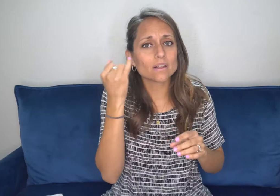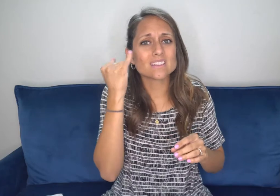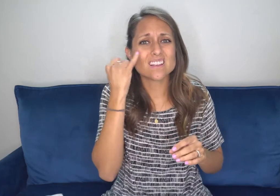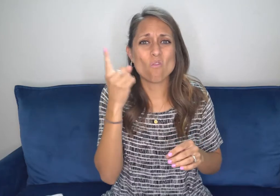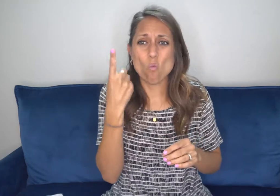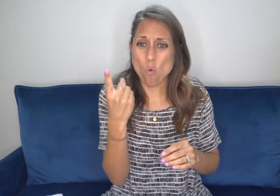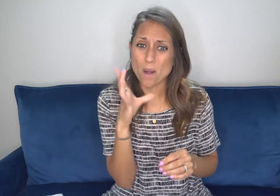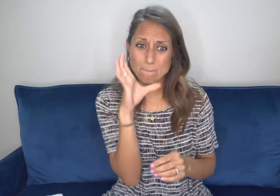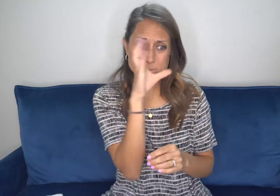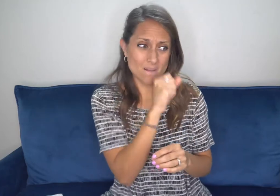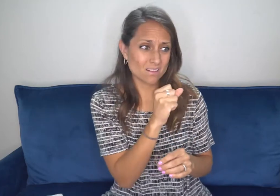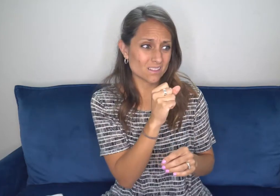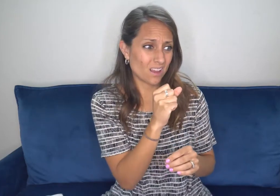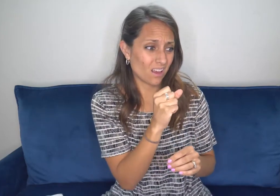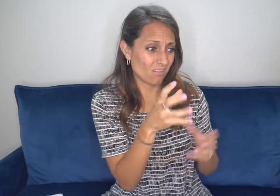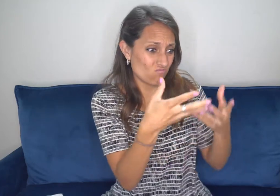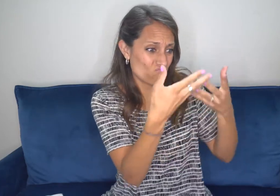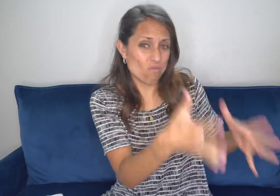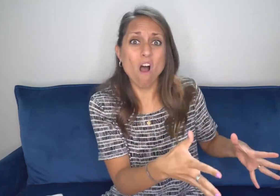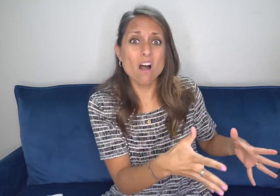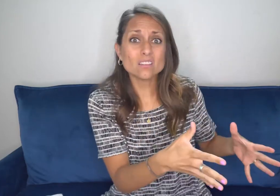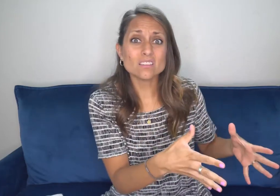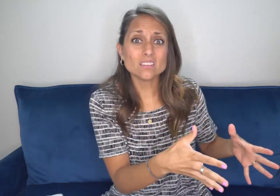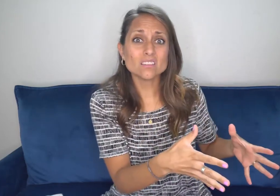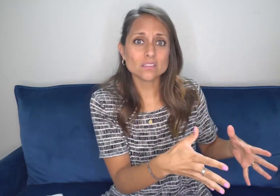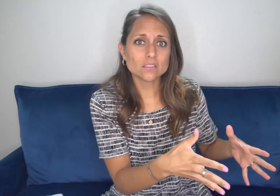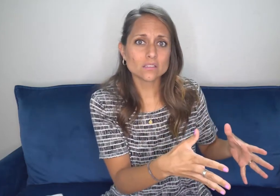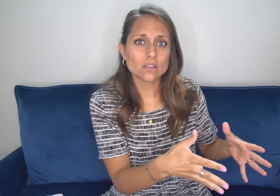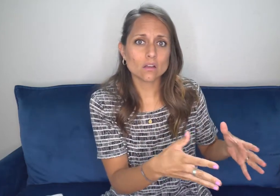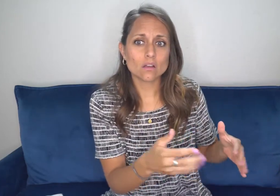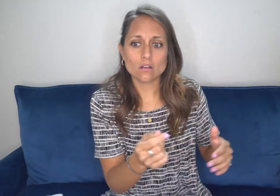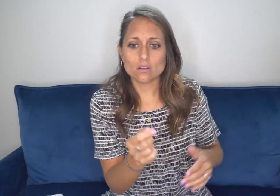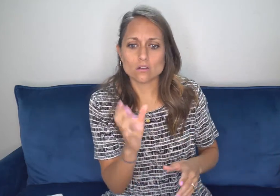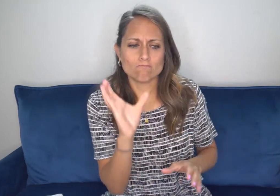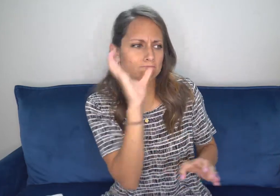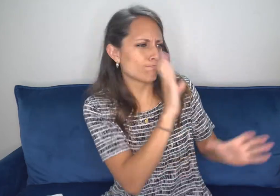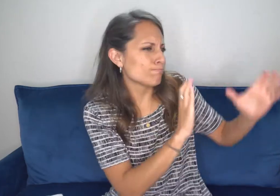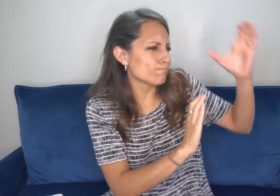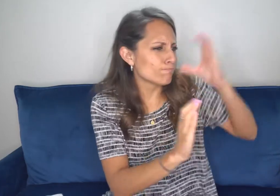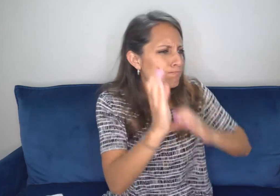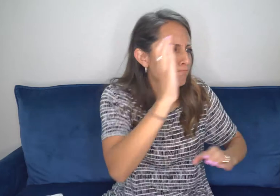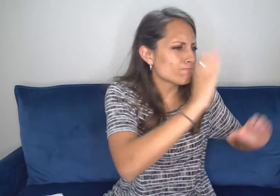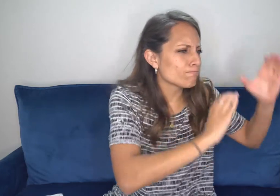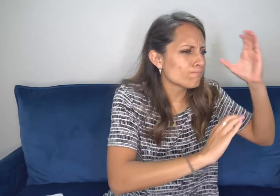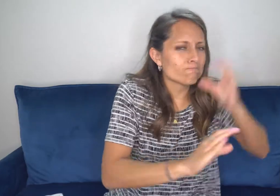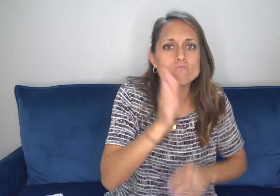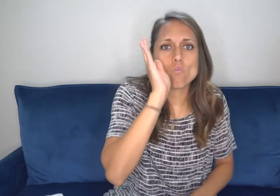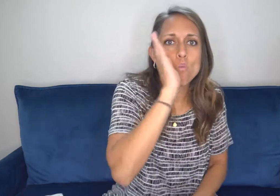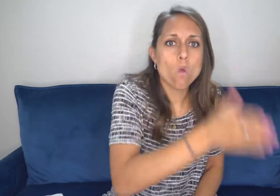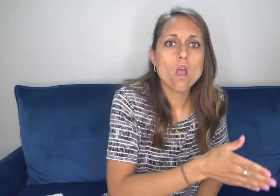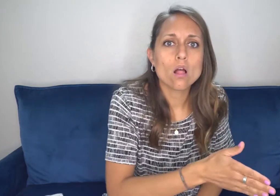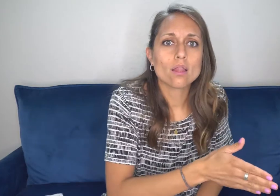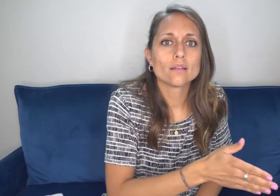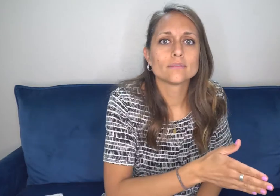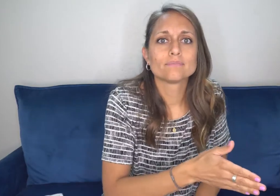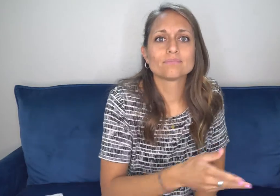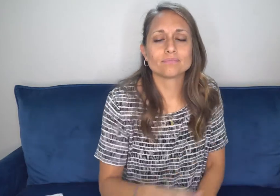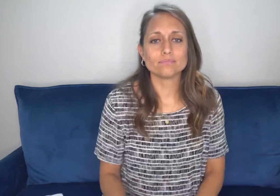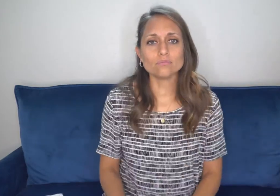obvious to say because we see here that it's just kind of common day knowledge that if a shepherd loses one